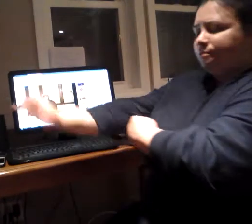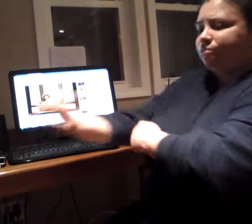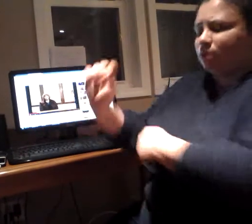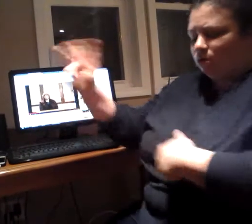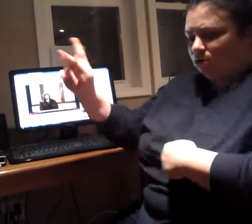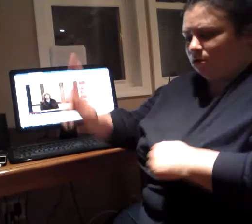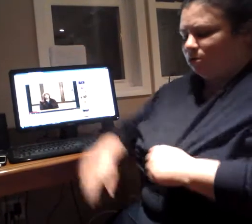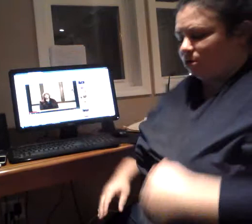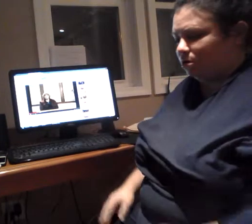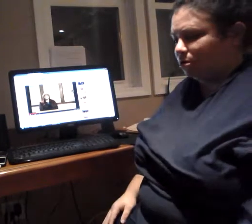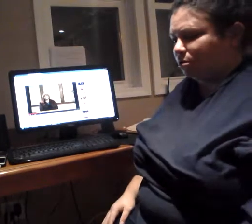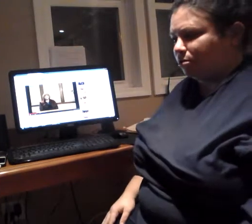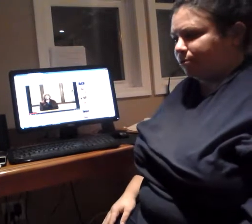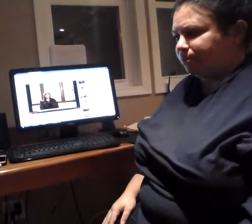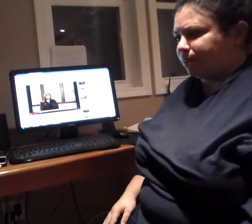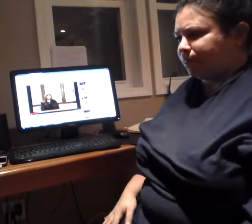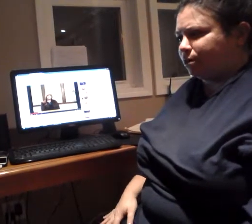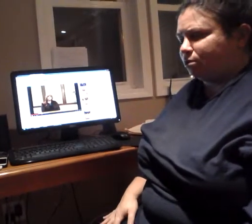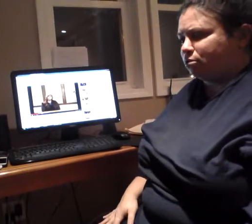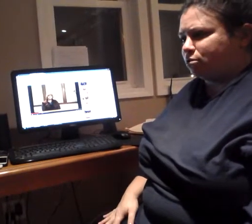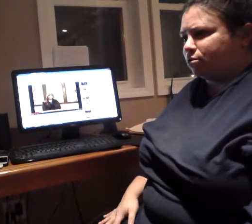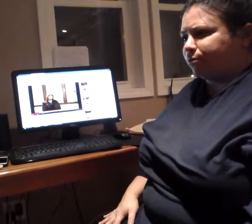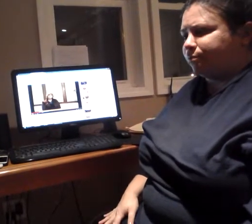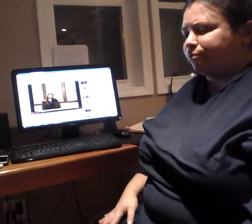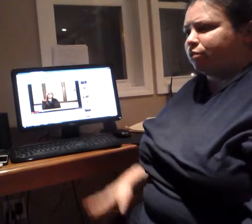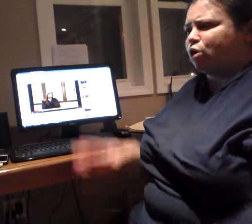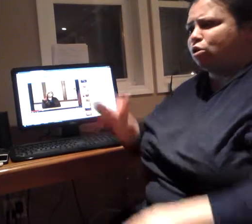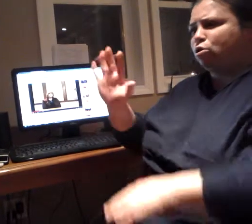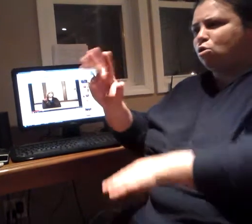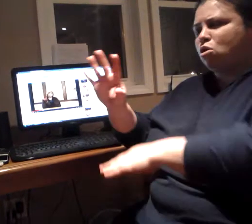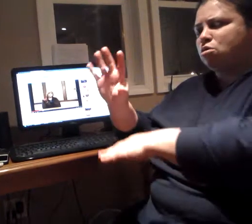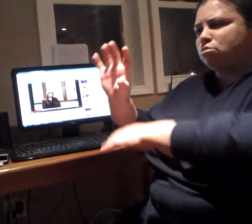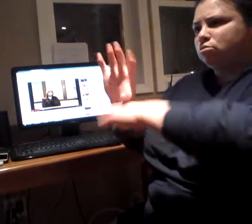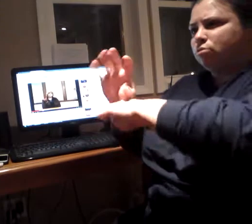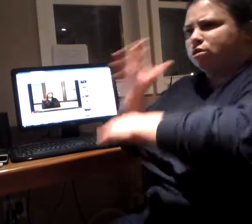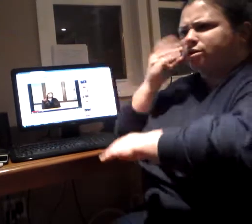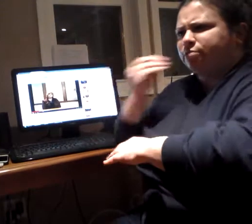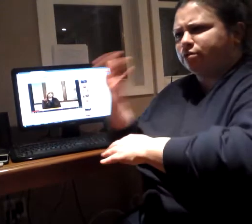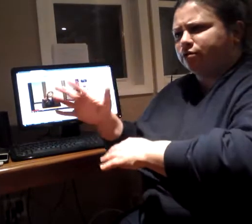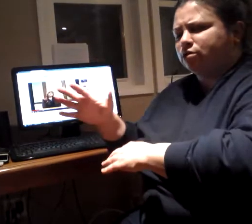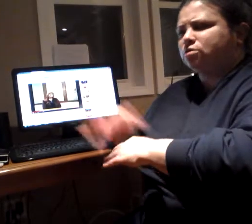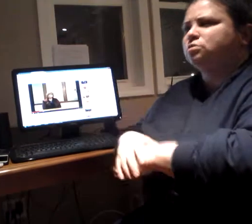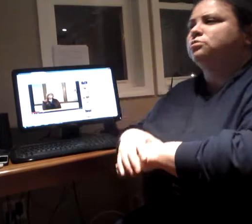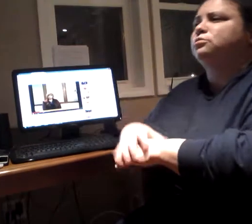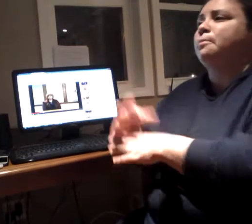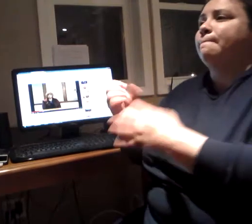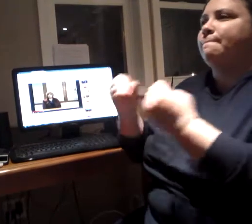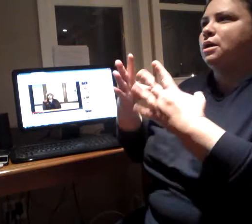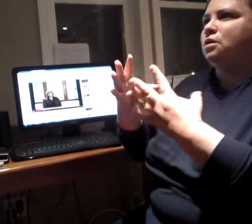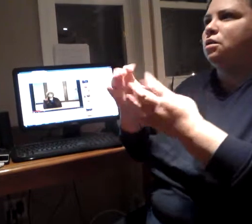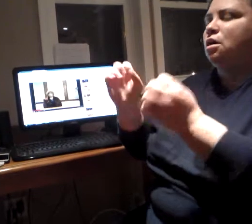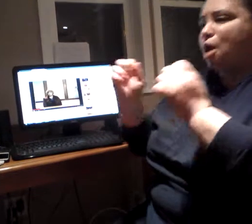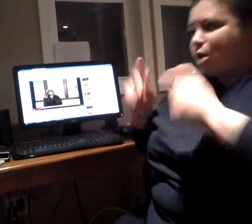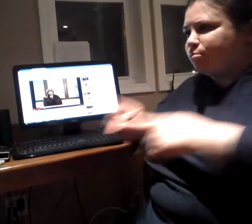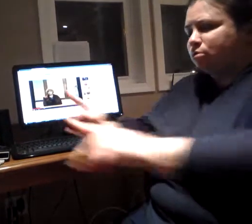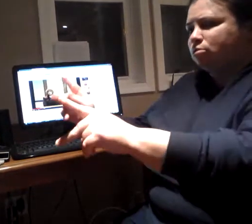ever had much experience with like working with computers you certainly there are a lot more opportunities coming along with computers